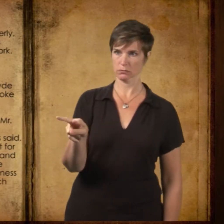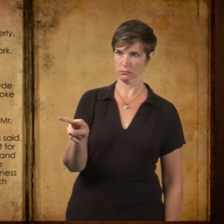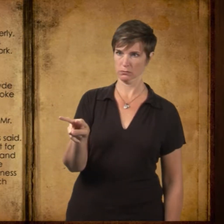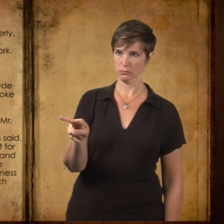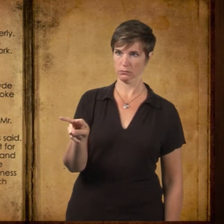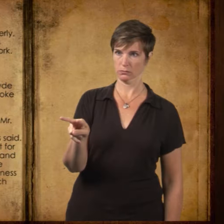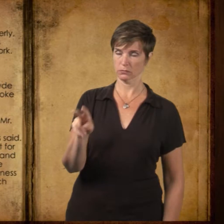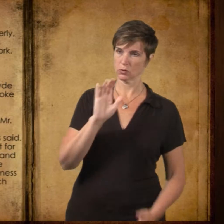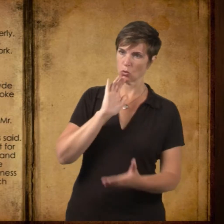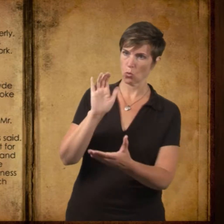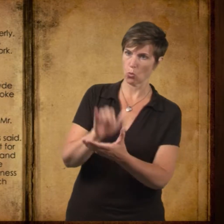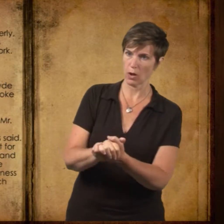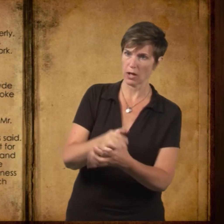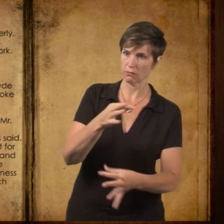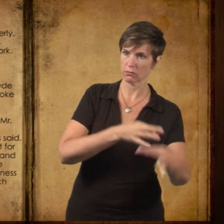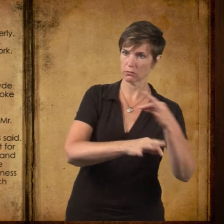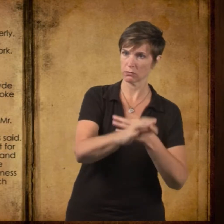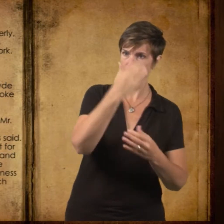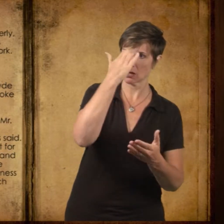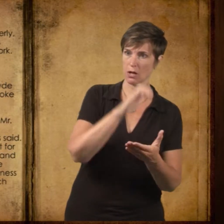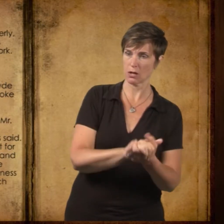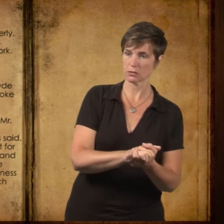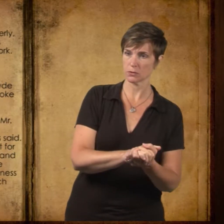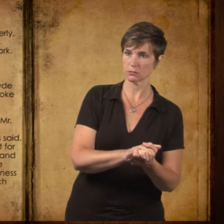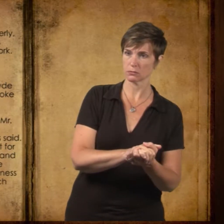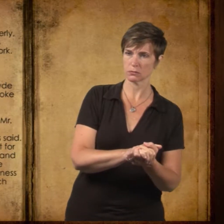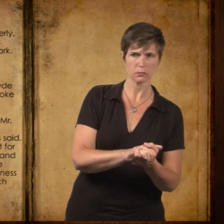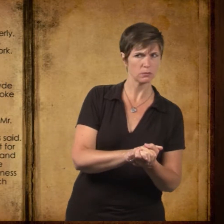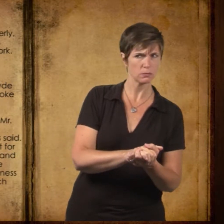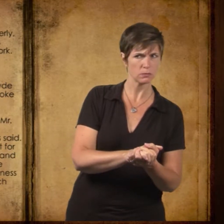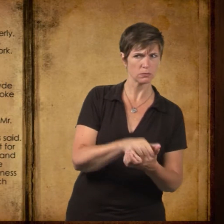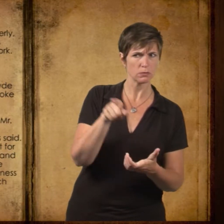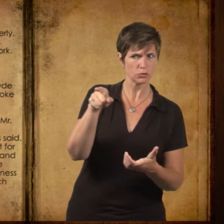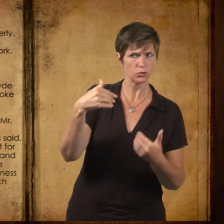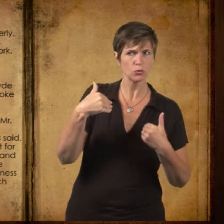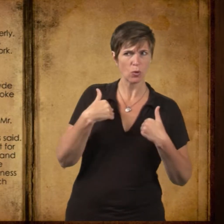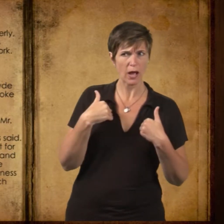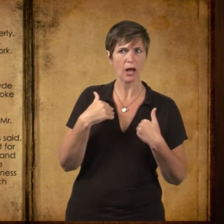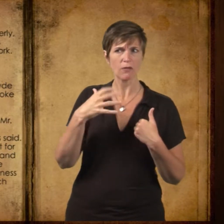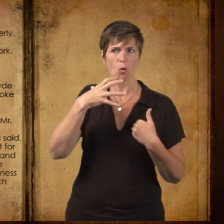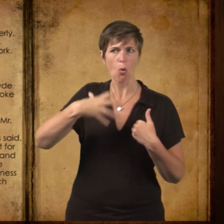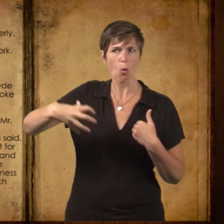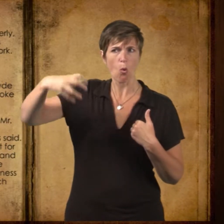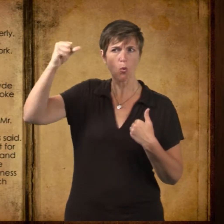Wife draws for her husband, Mr. Summers said. Don't you have a grown boy to do it for you, Janie?